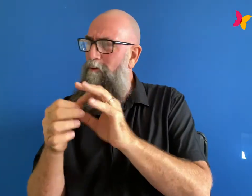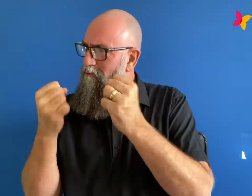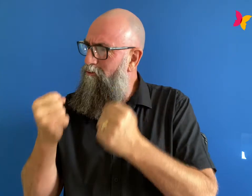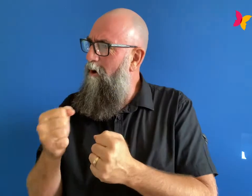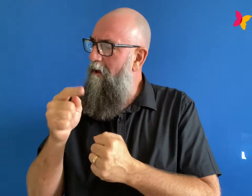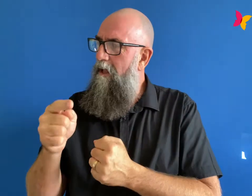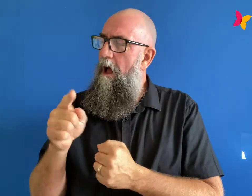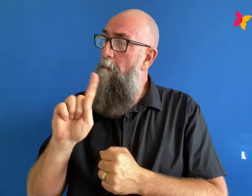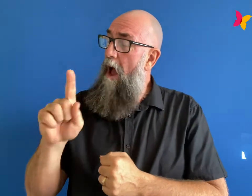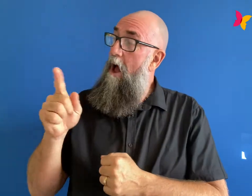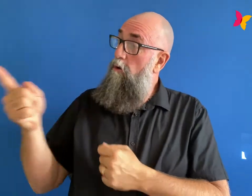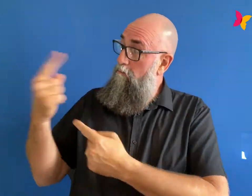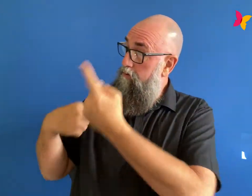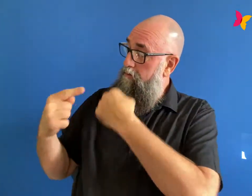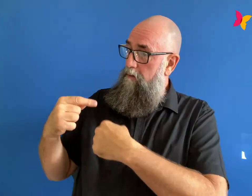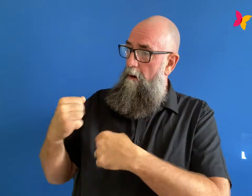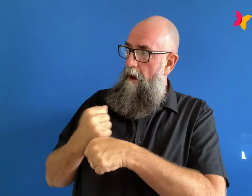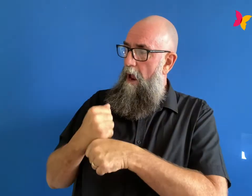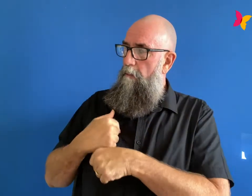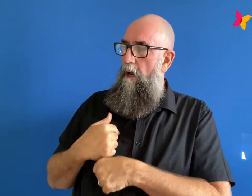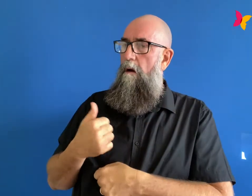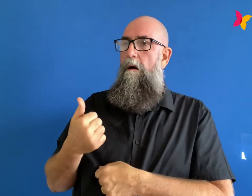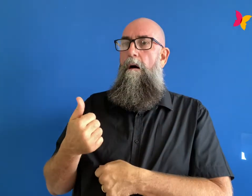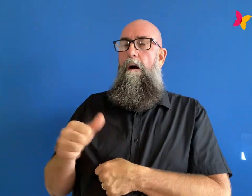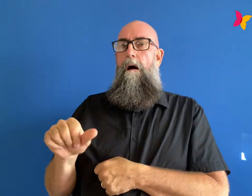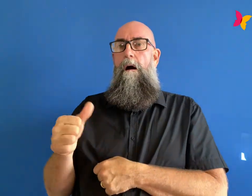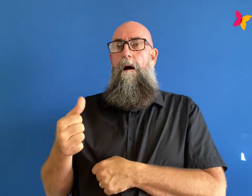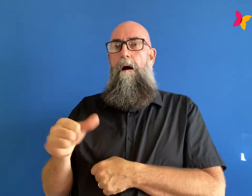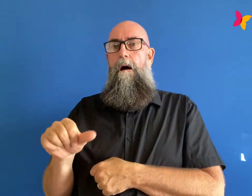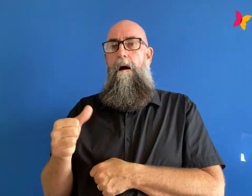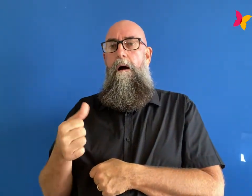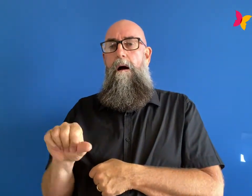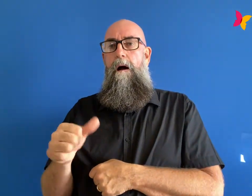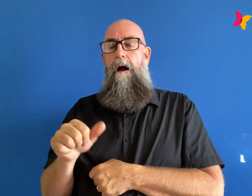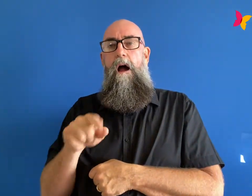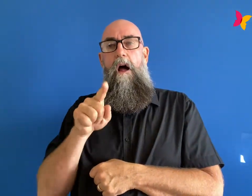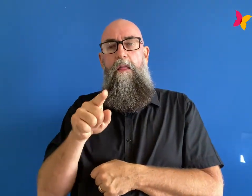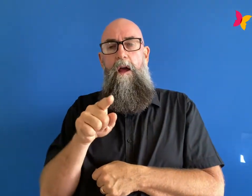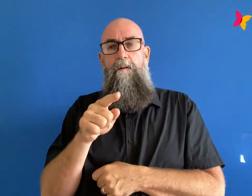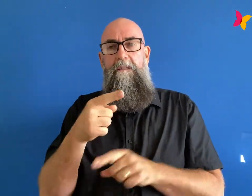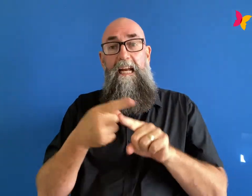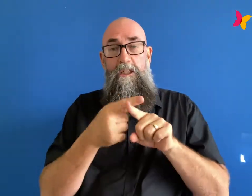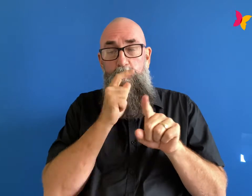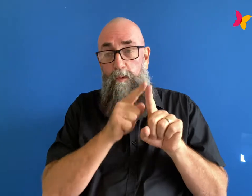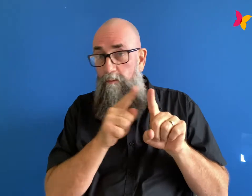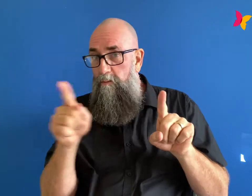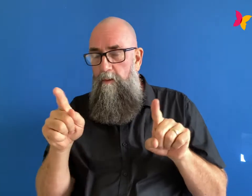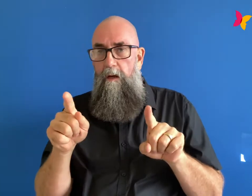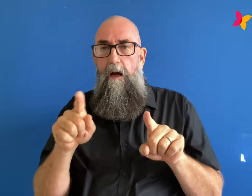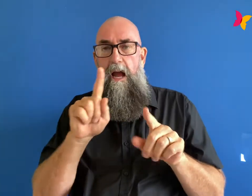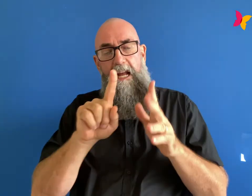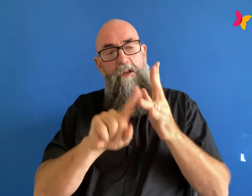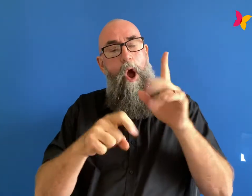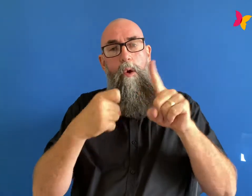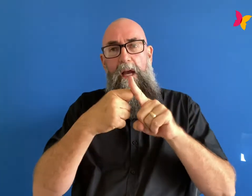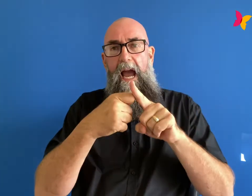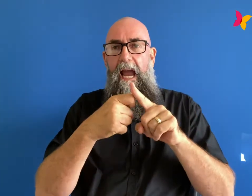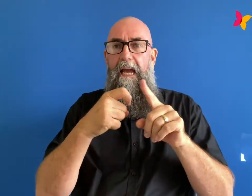me ever since amy told me her story and the line is this it's okay to not be so all right but don't be